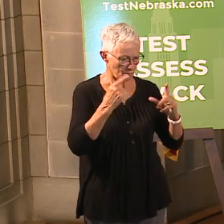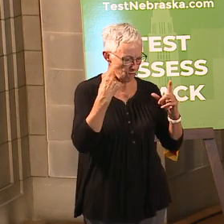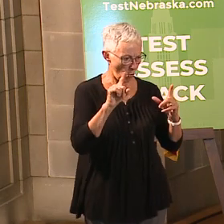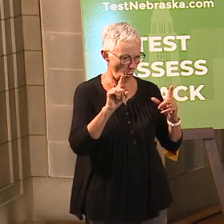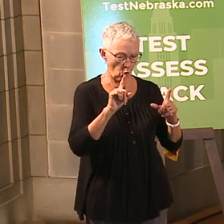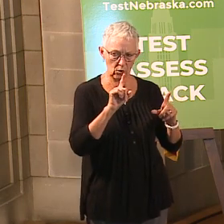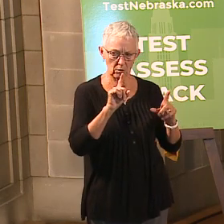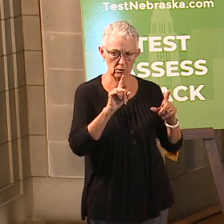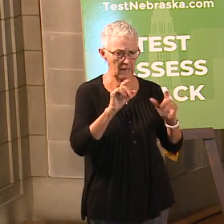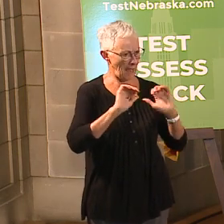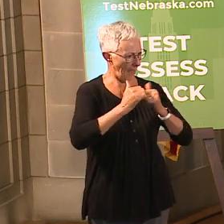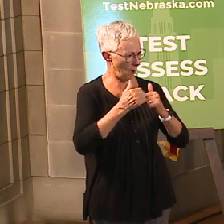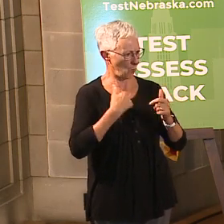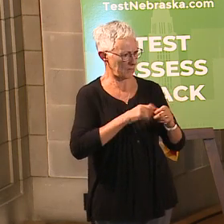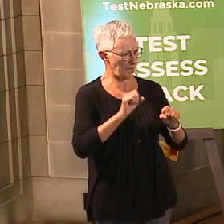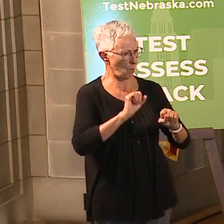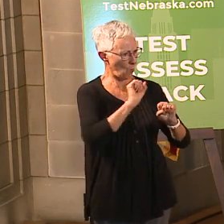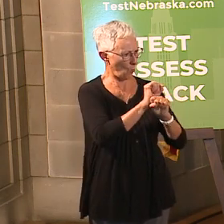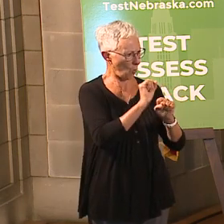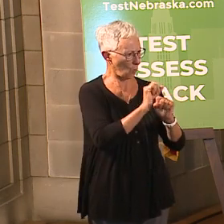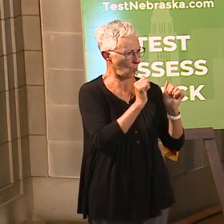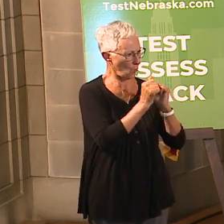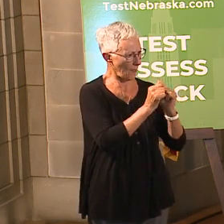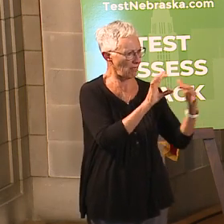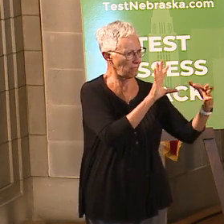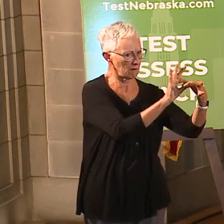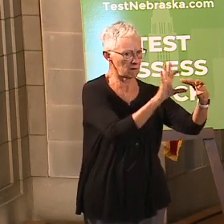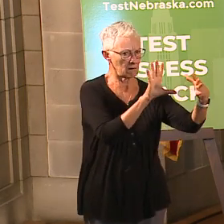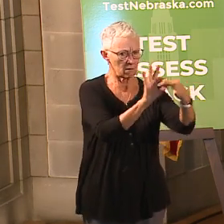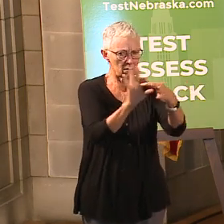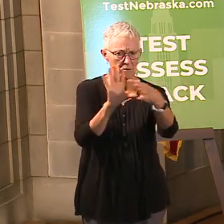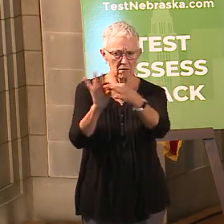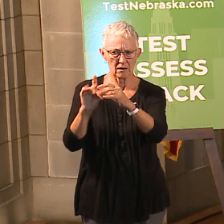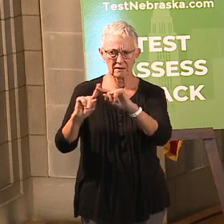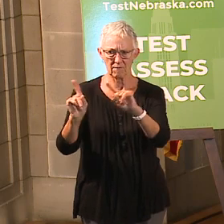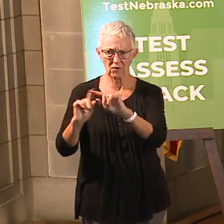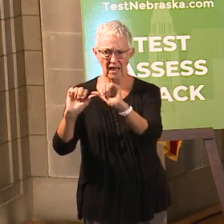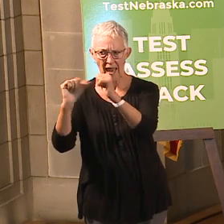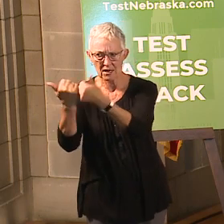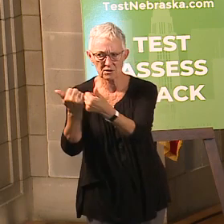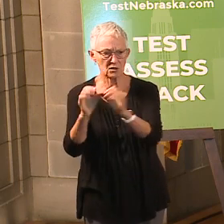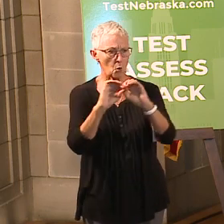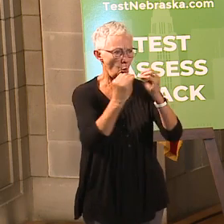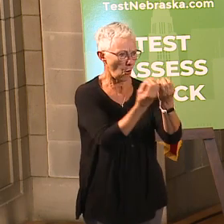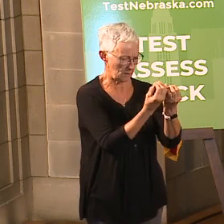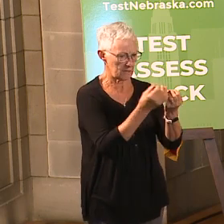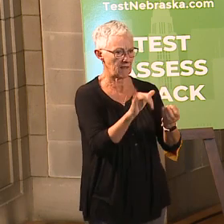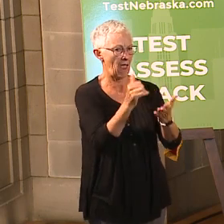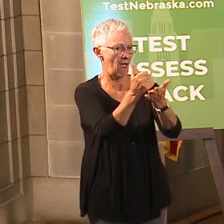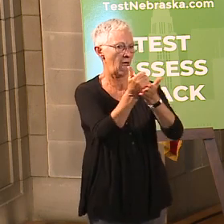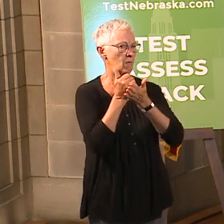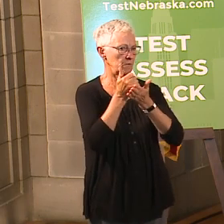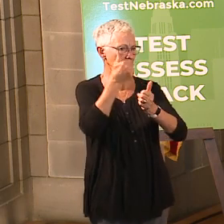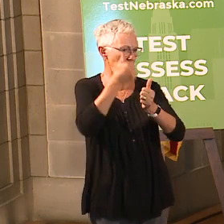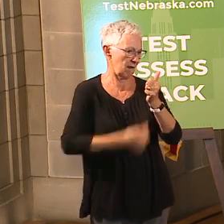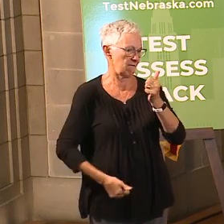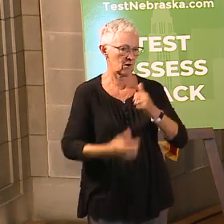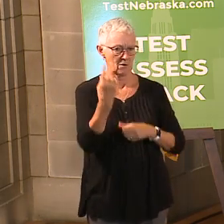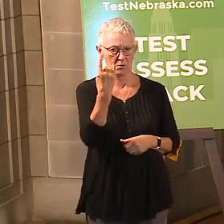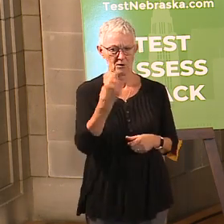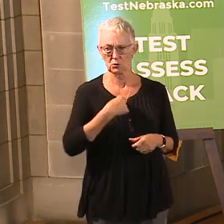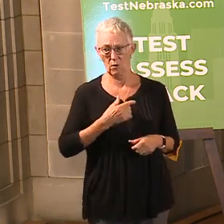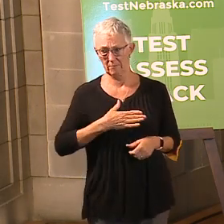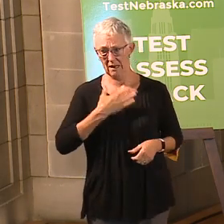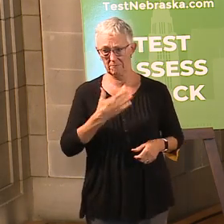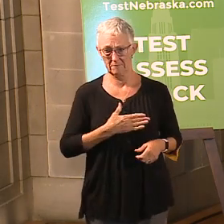together to make sure that we're able to maintain school environments, which helps us overall. So I'm very pleased to be at this